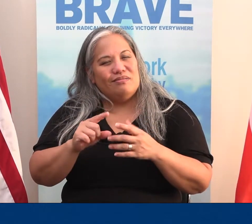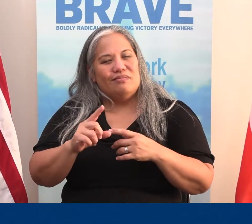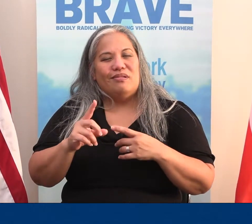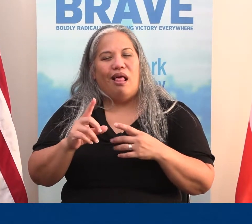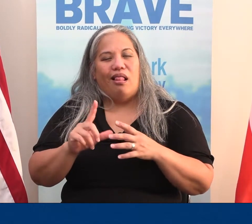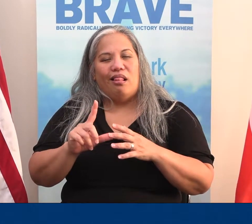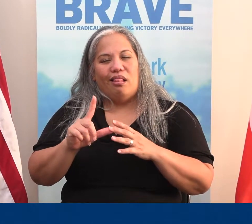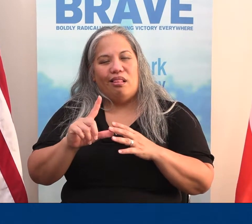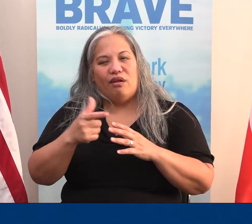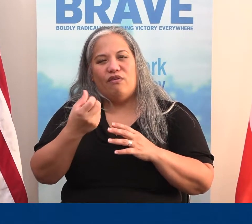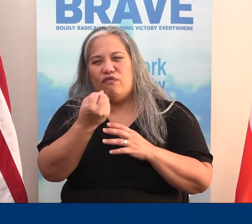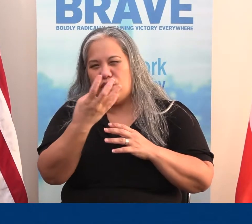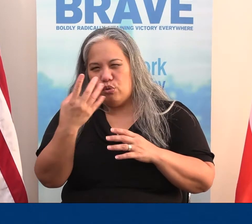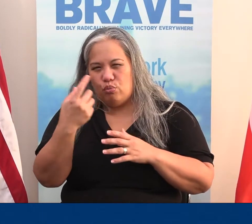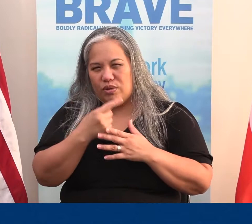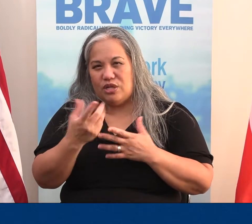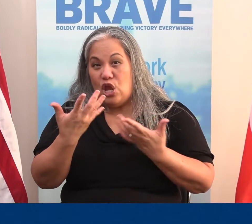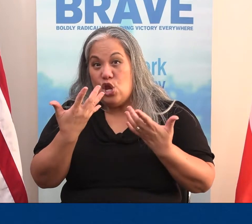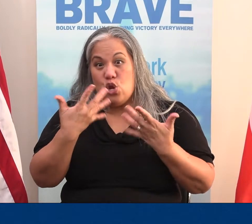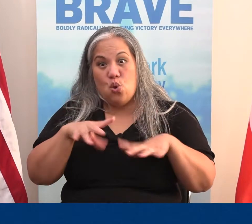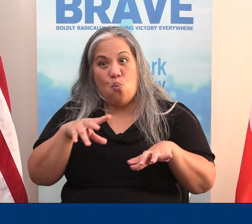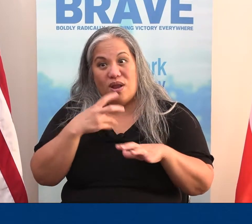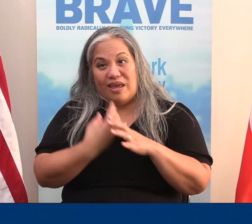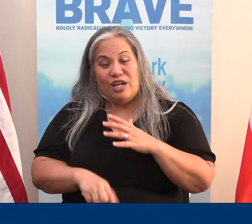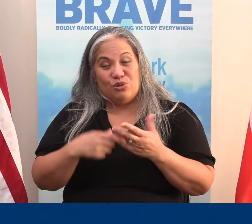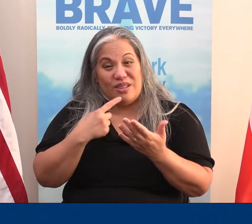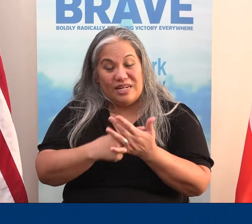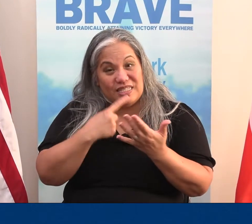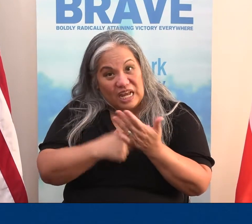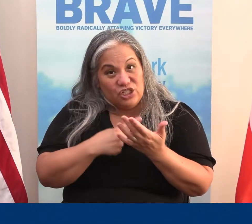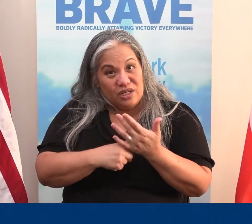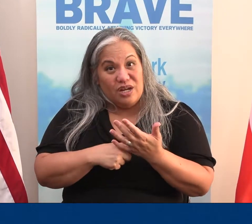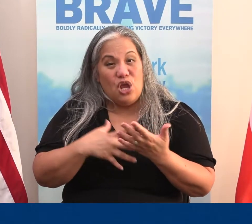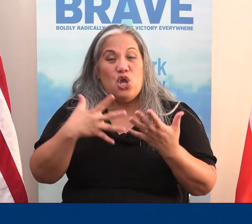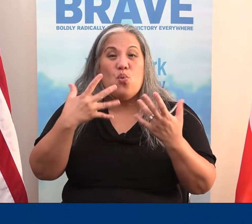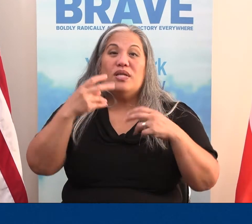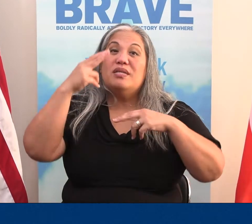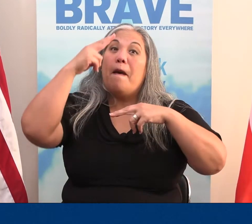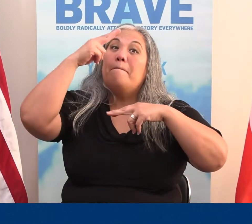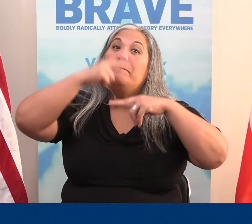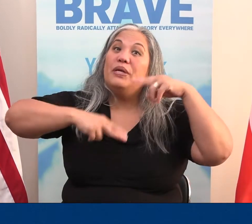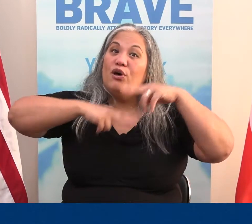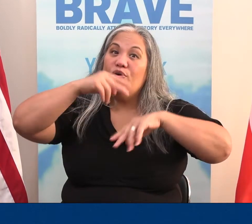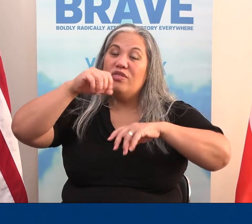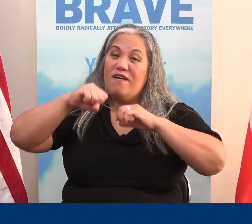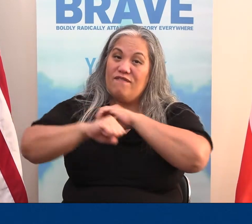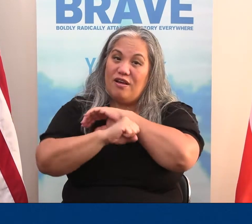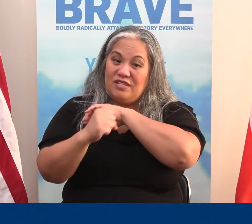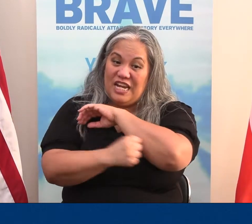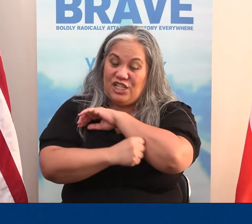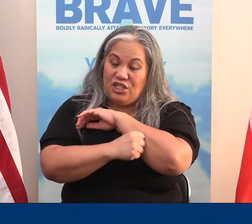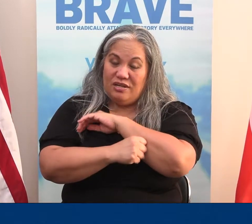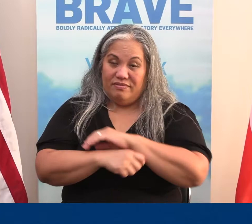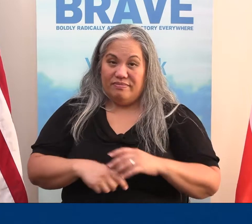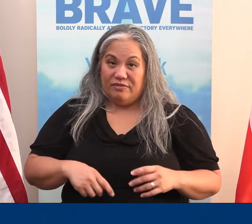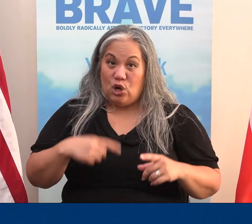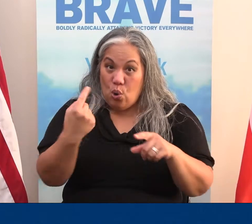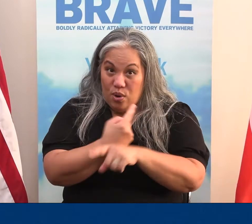we'll cross that bridge in a couple of weeks. You don't want to get into it. You want to build the foundation right